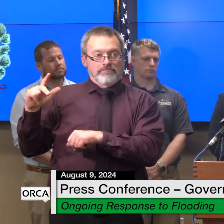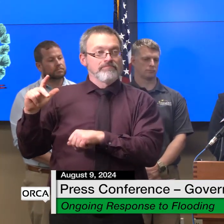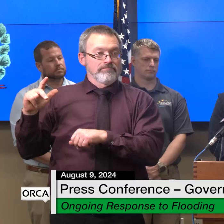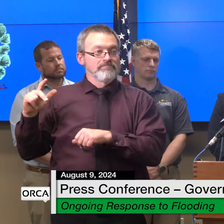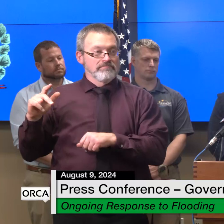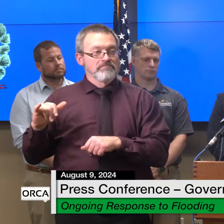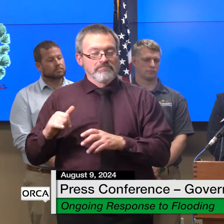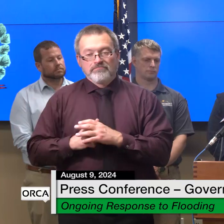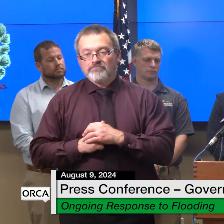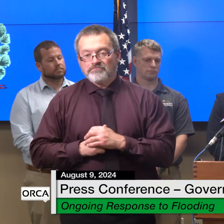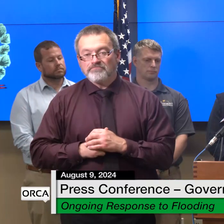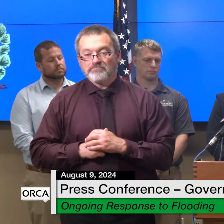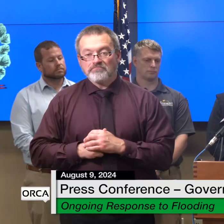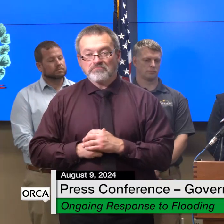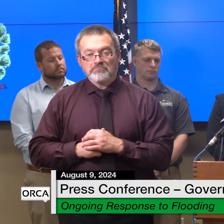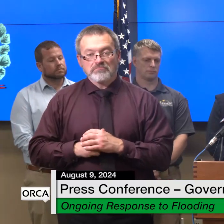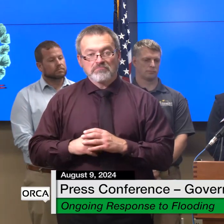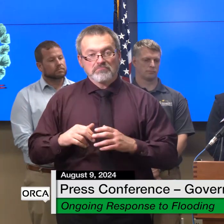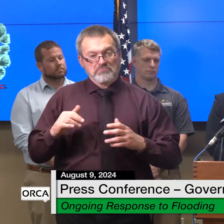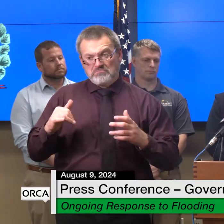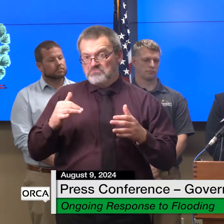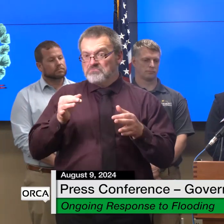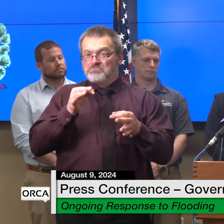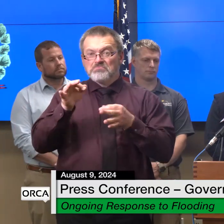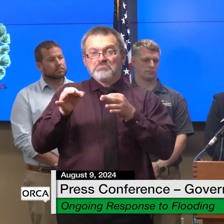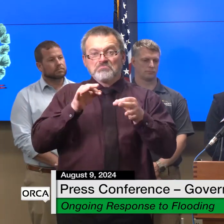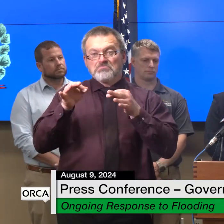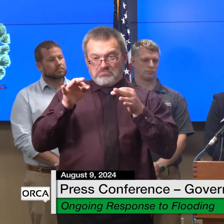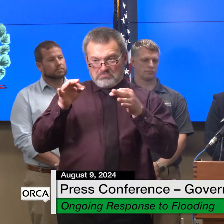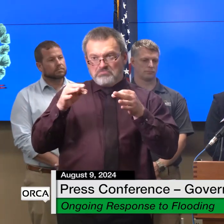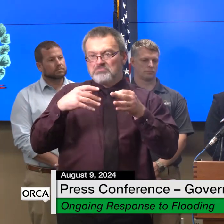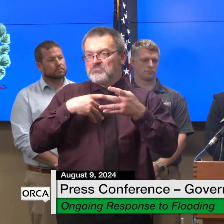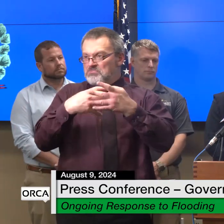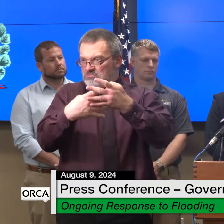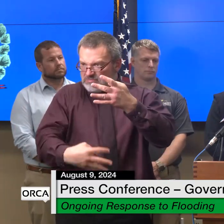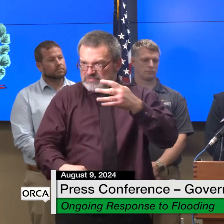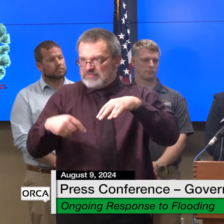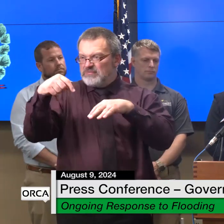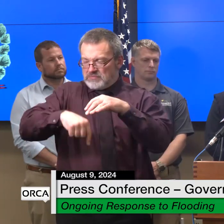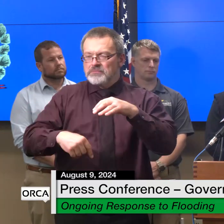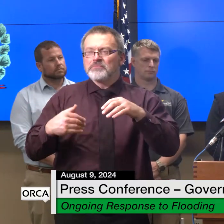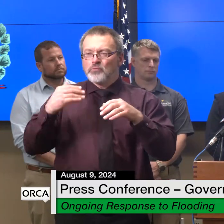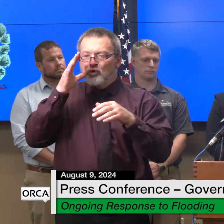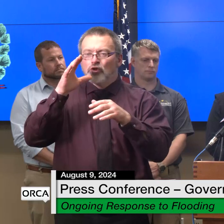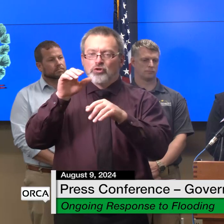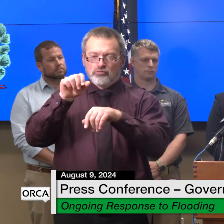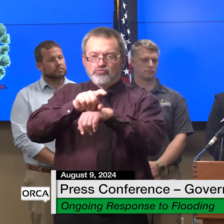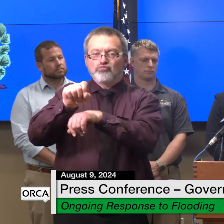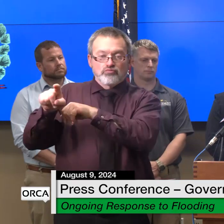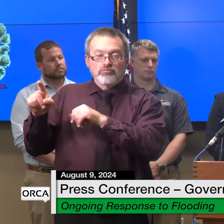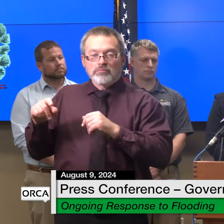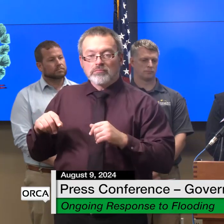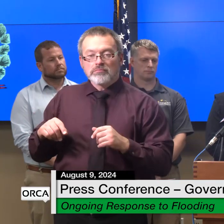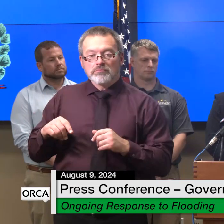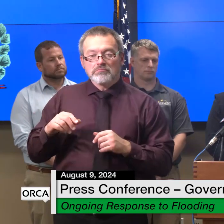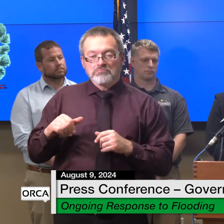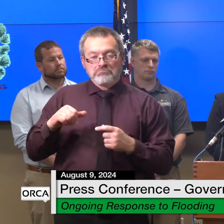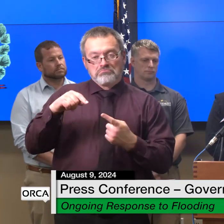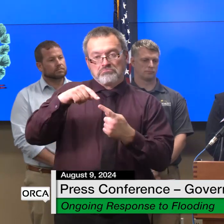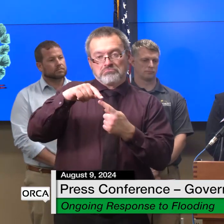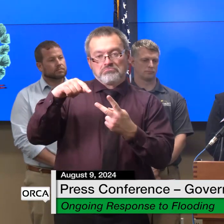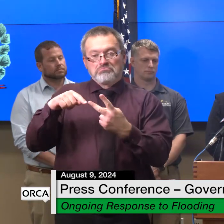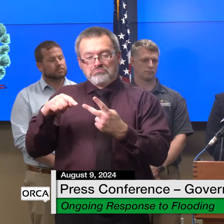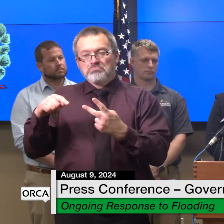as b gap details are finalized there will be some differences from the first iteration of b gap but the basic formula will be the same